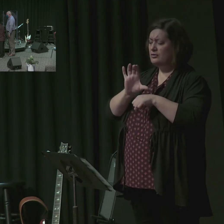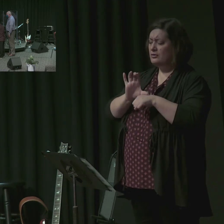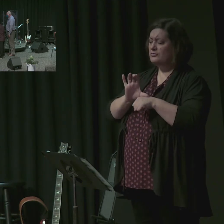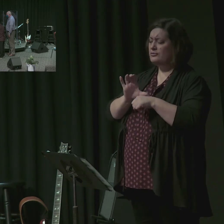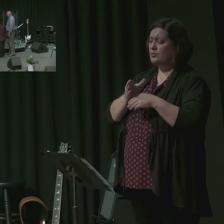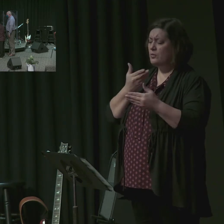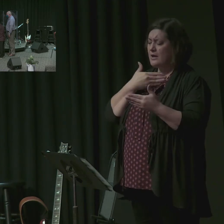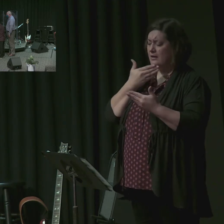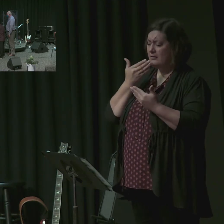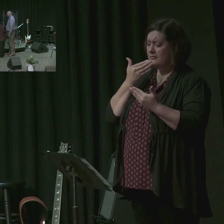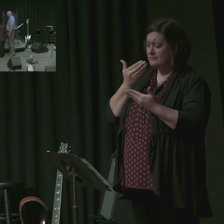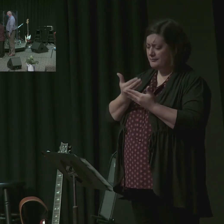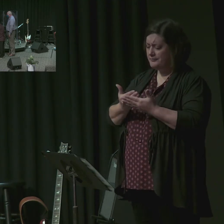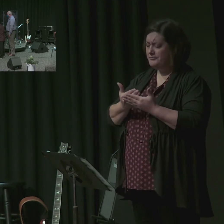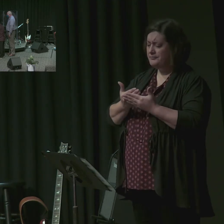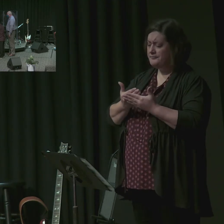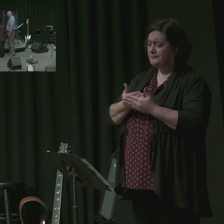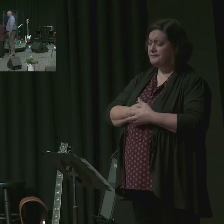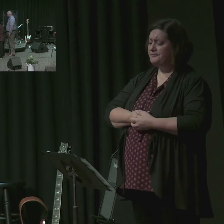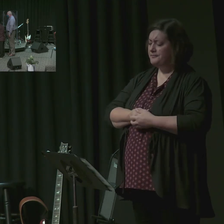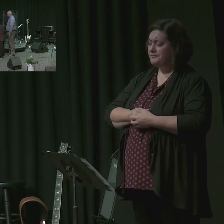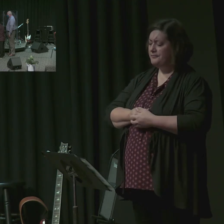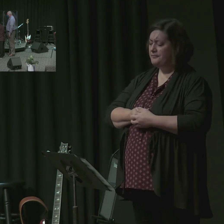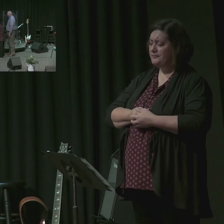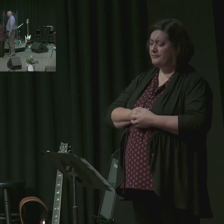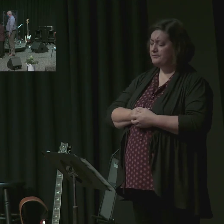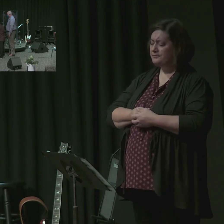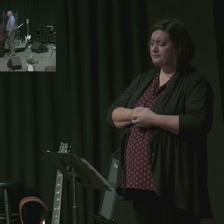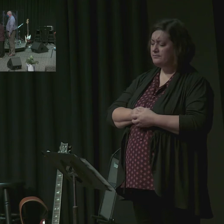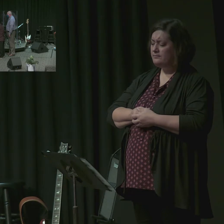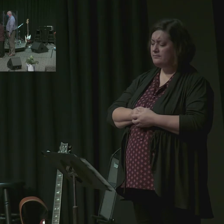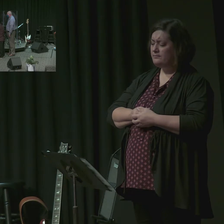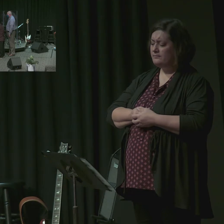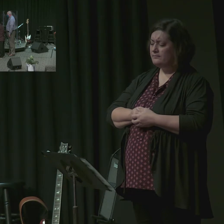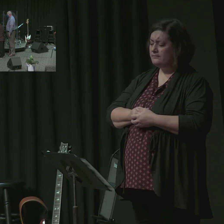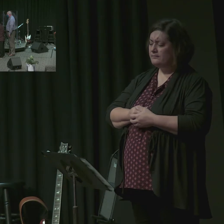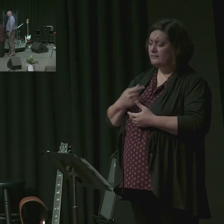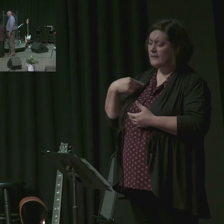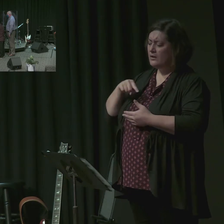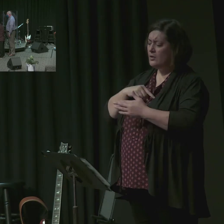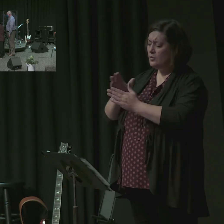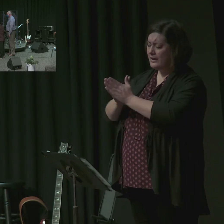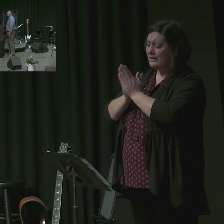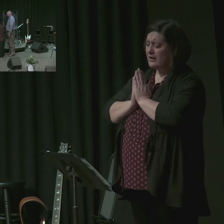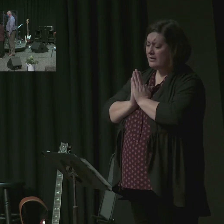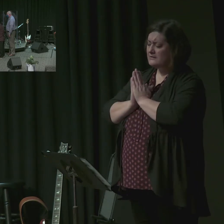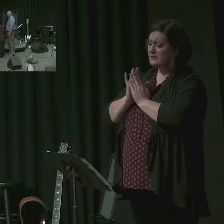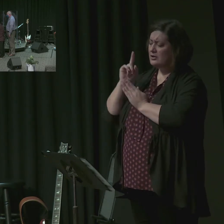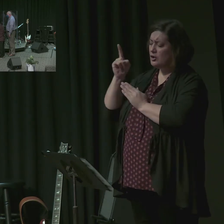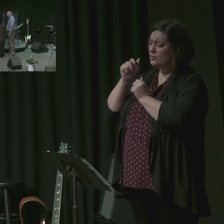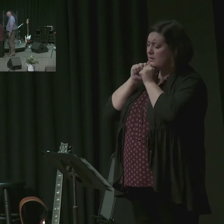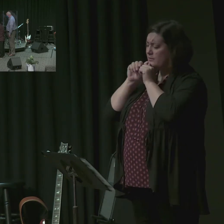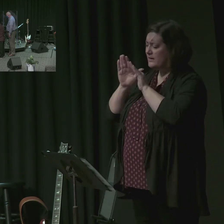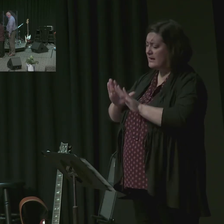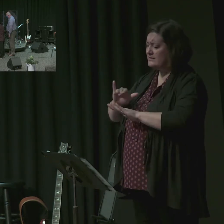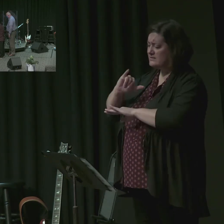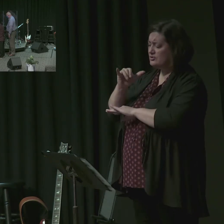and we rejoice in that. And, Father, we ask that you would bless John,